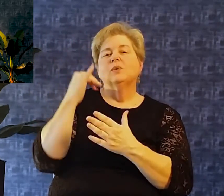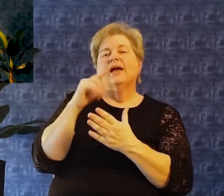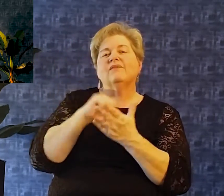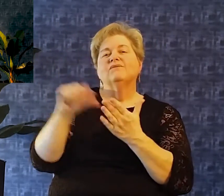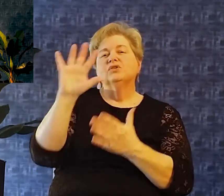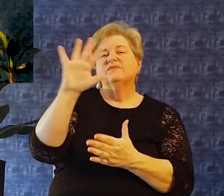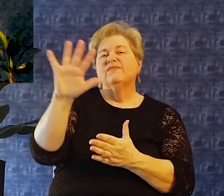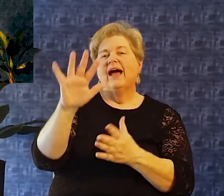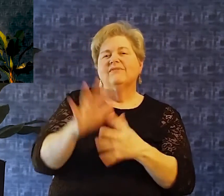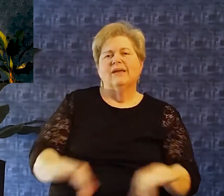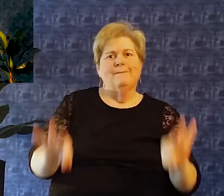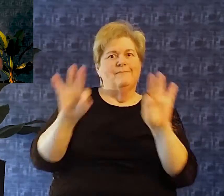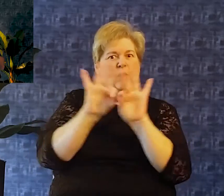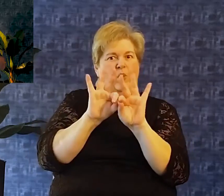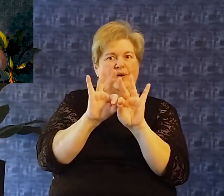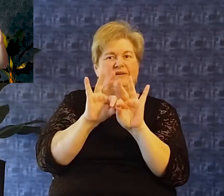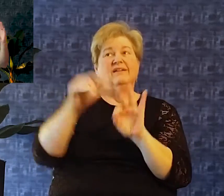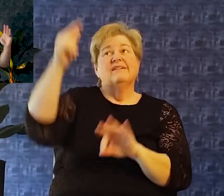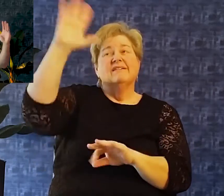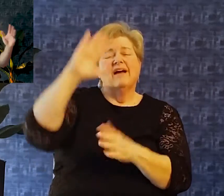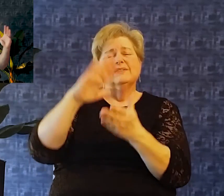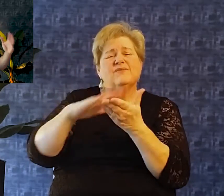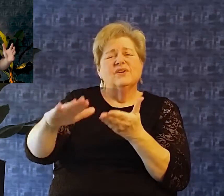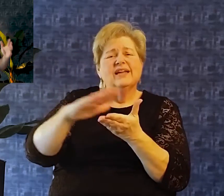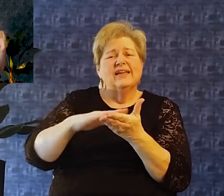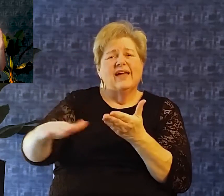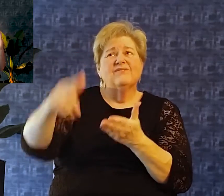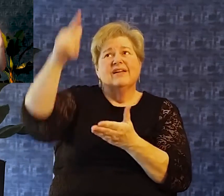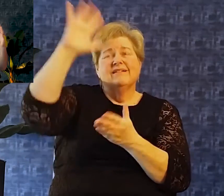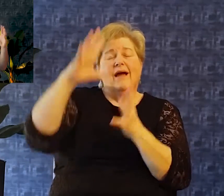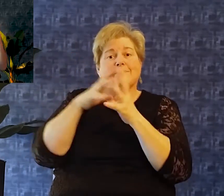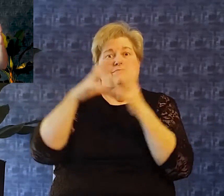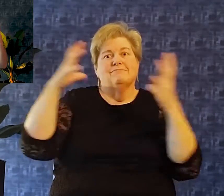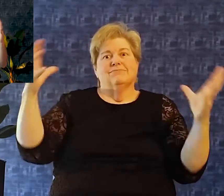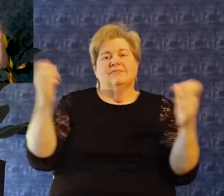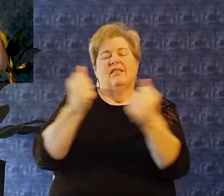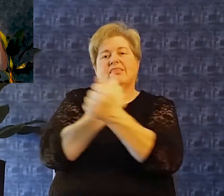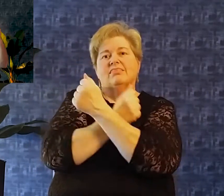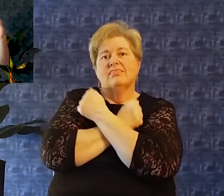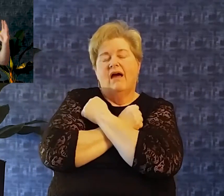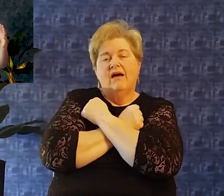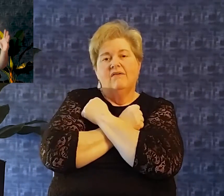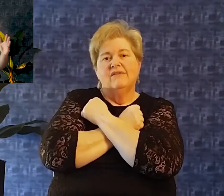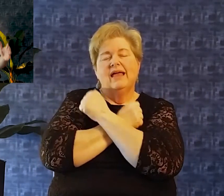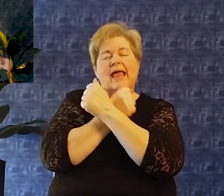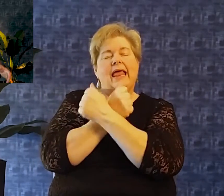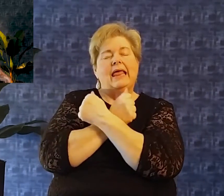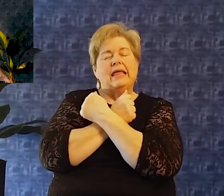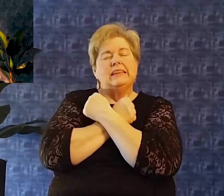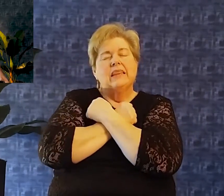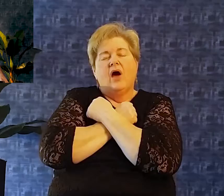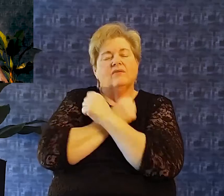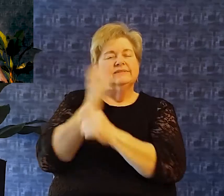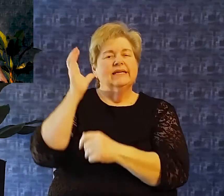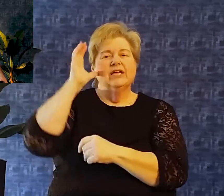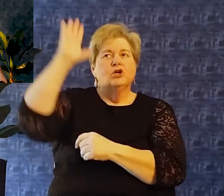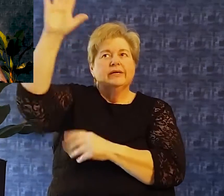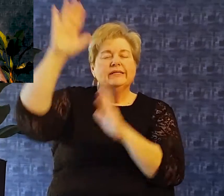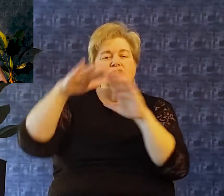love and he loves to hear his children Call to him and make petitions to him and pray to him